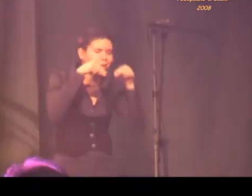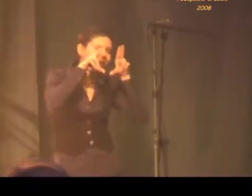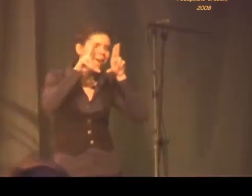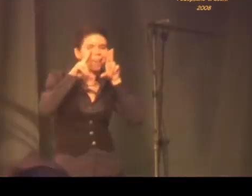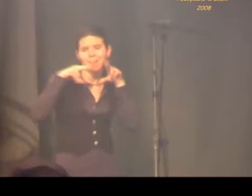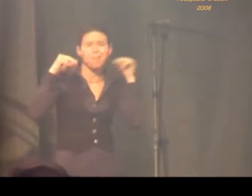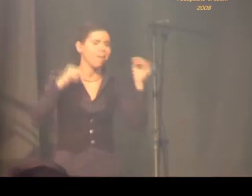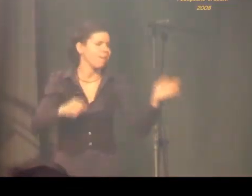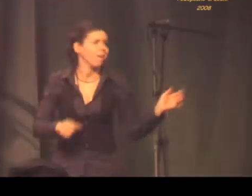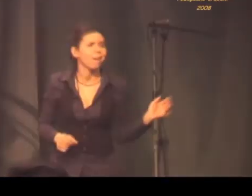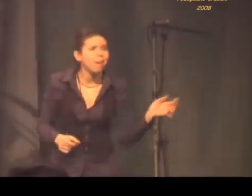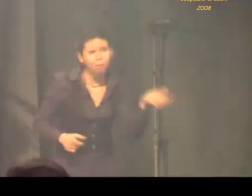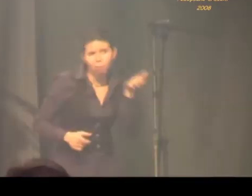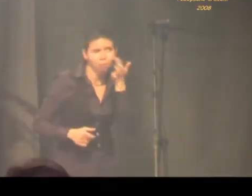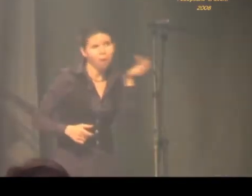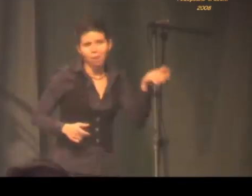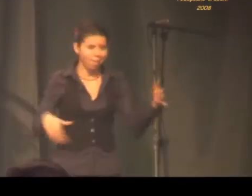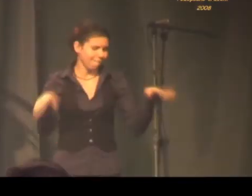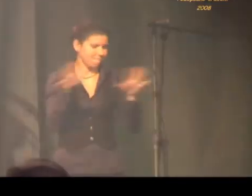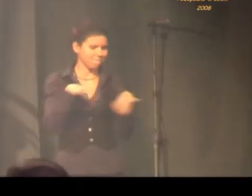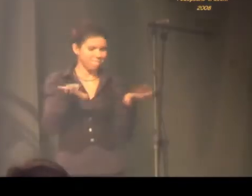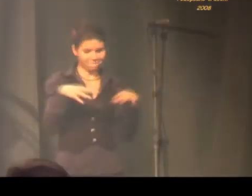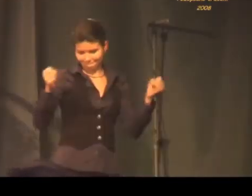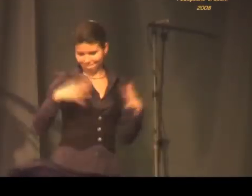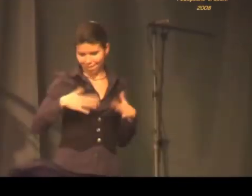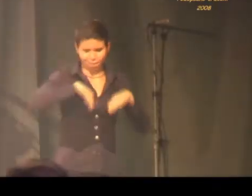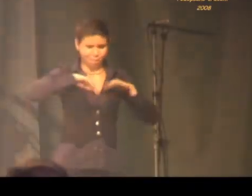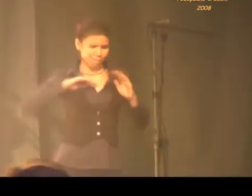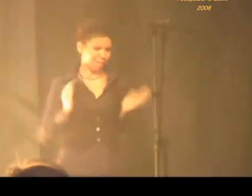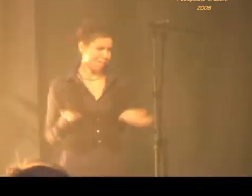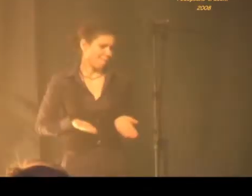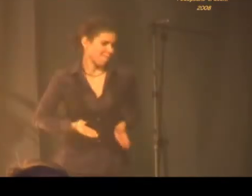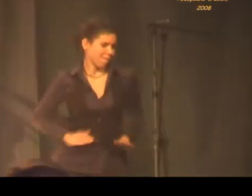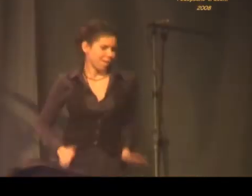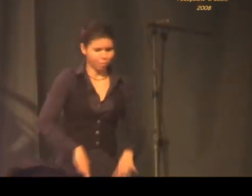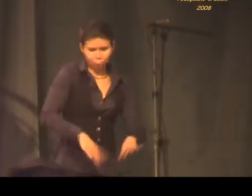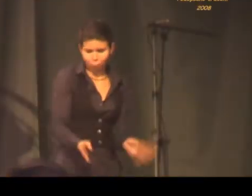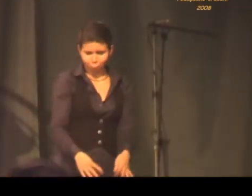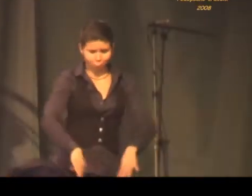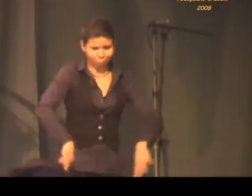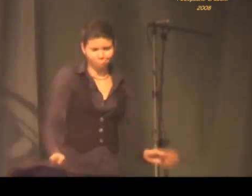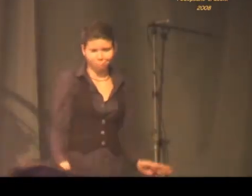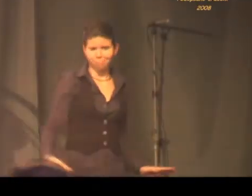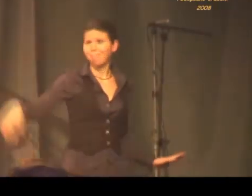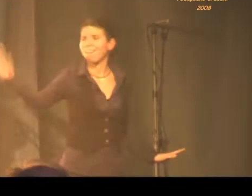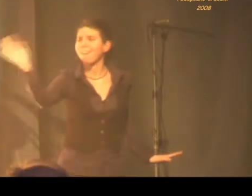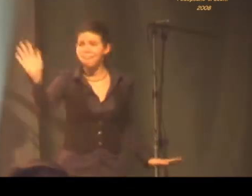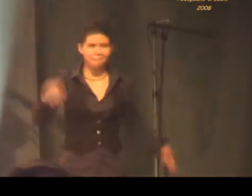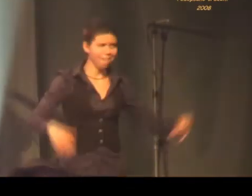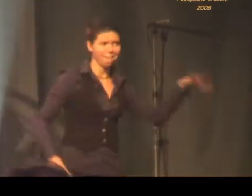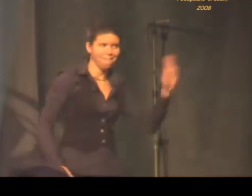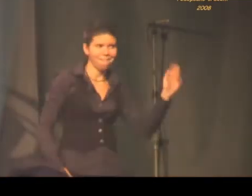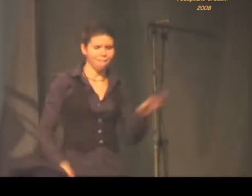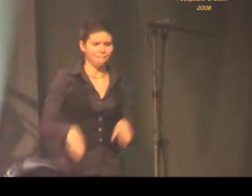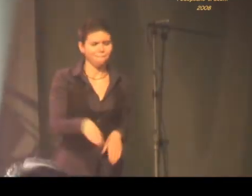like a leaf that's hot and it's high, well I should stay away, But what could I